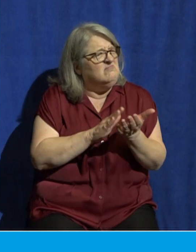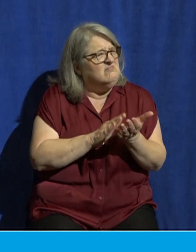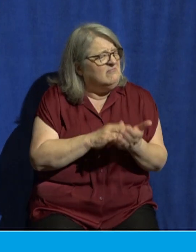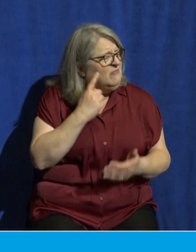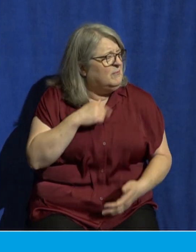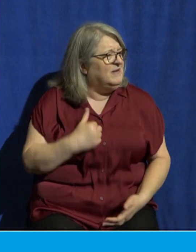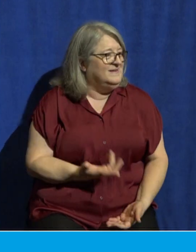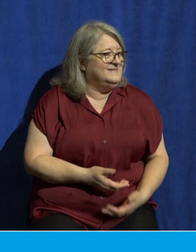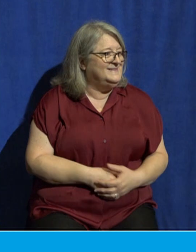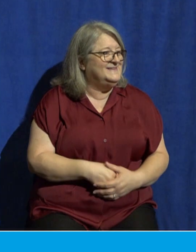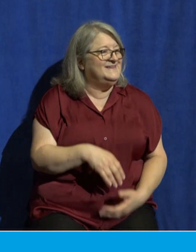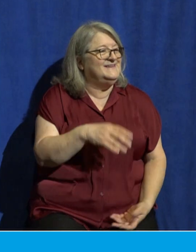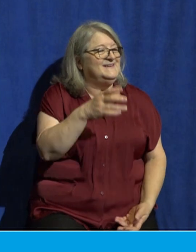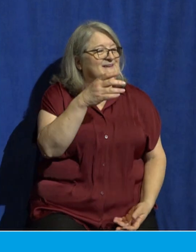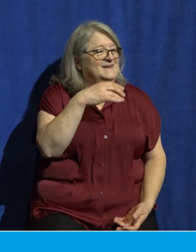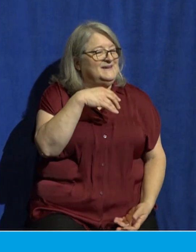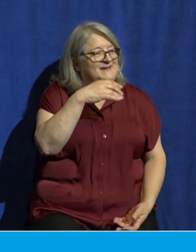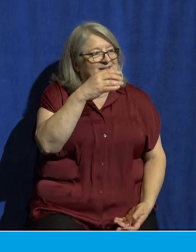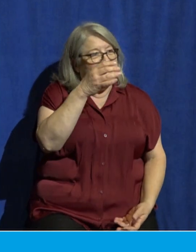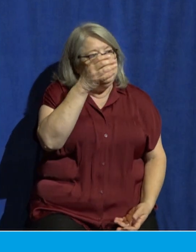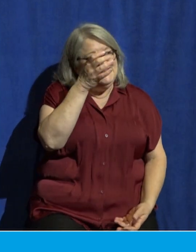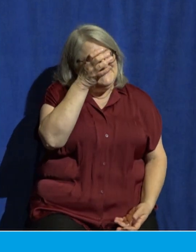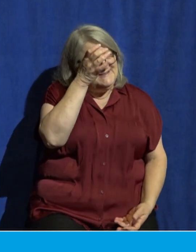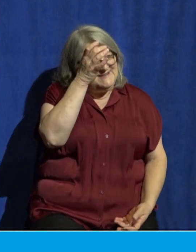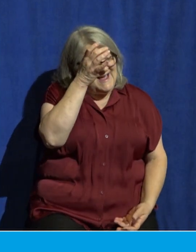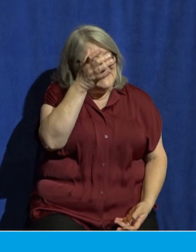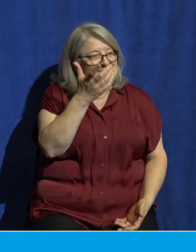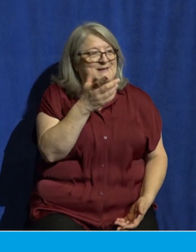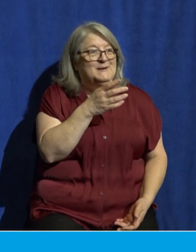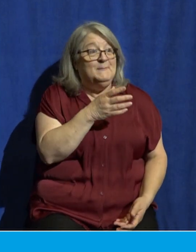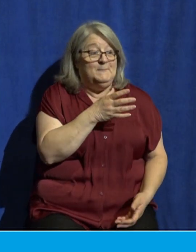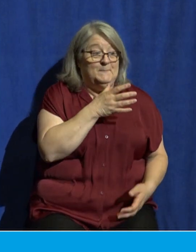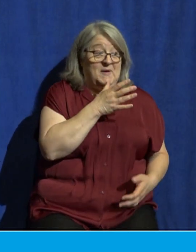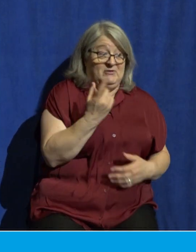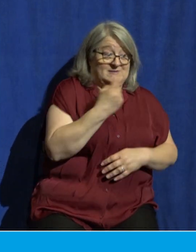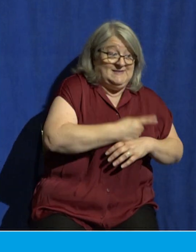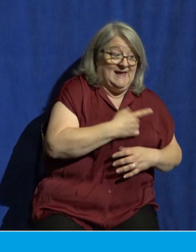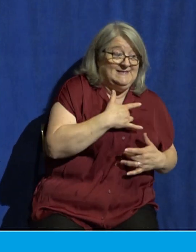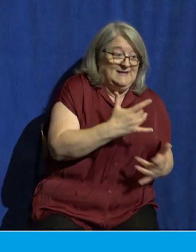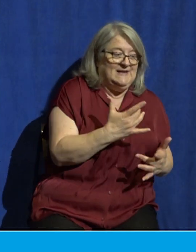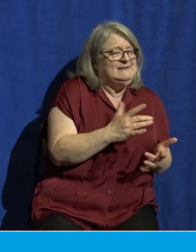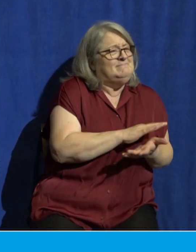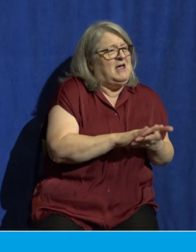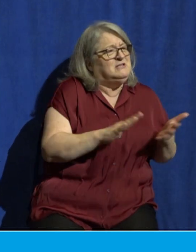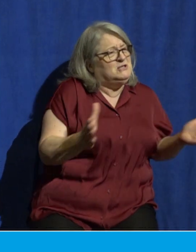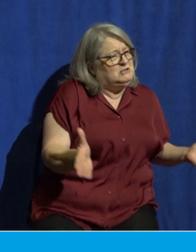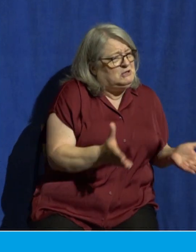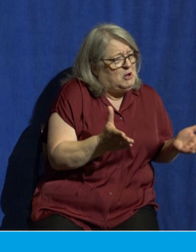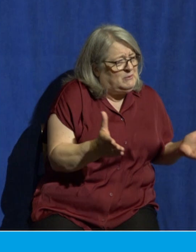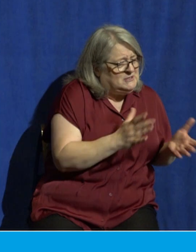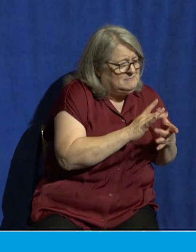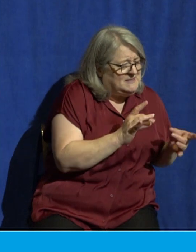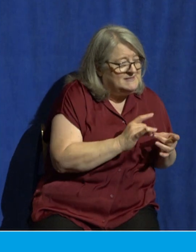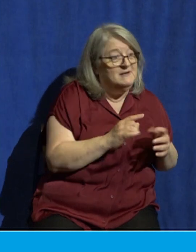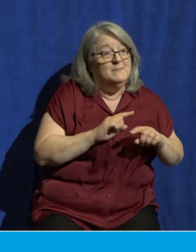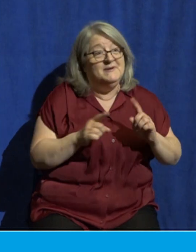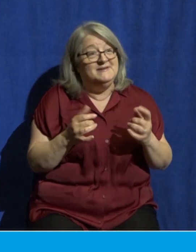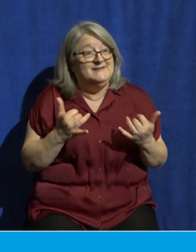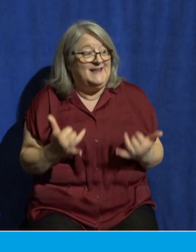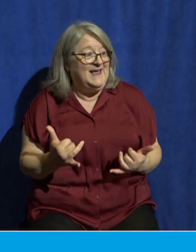Dads, mothers get a nice, encouraging message on Mother's Day, and today we get a message on the cataclysmic judgment